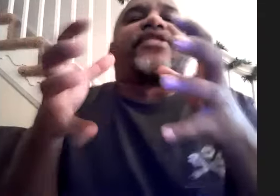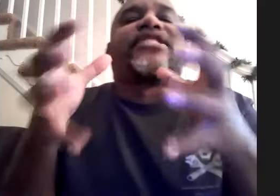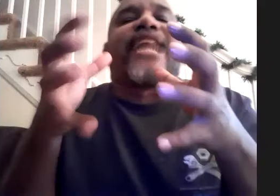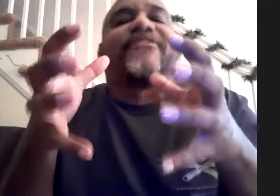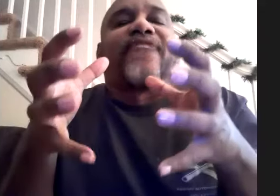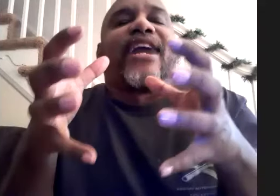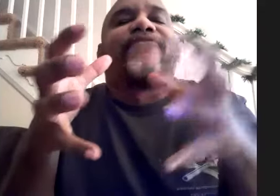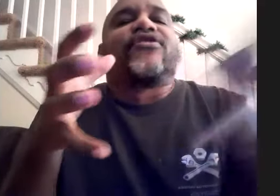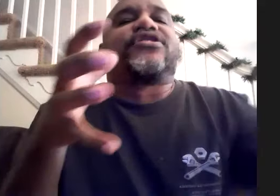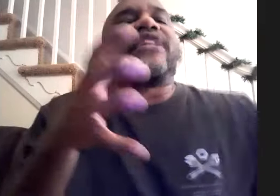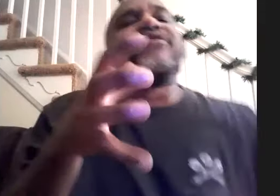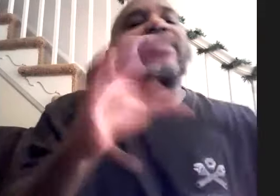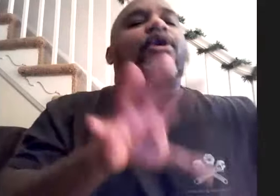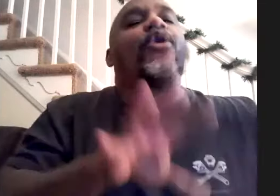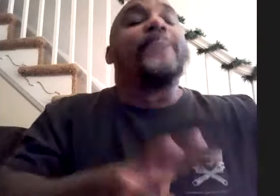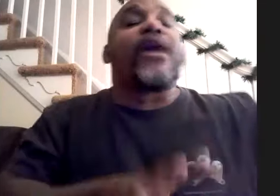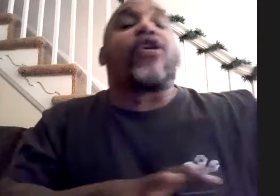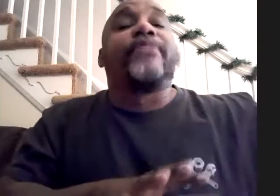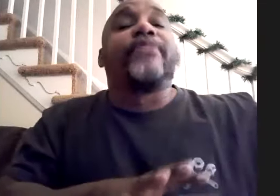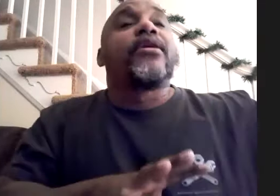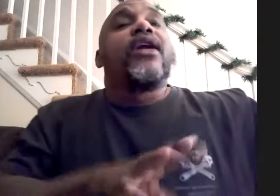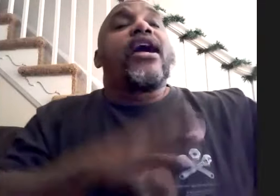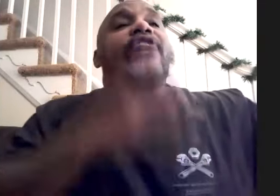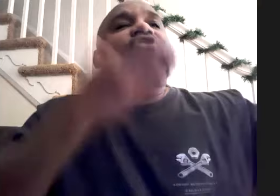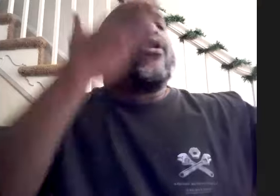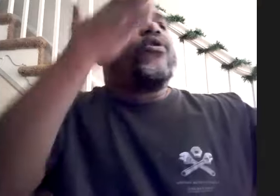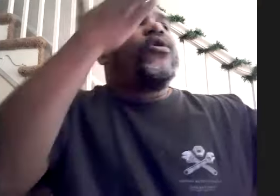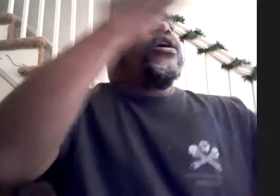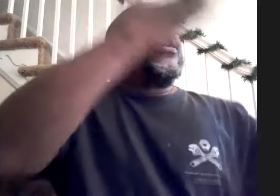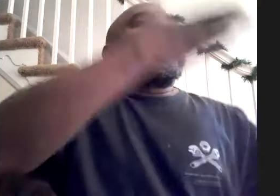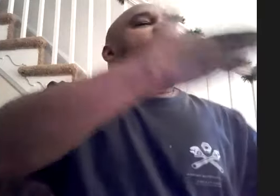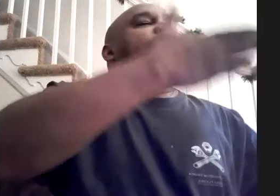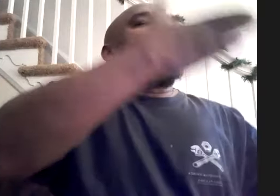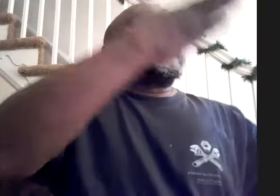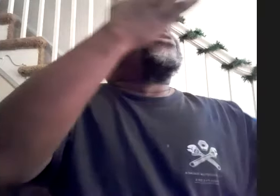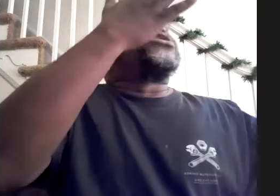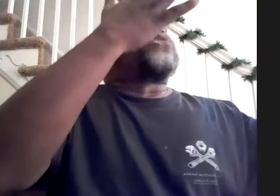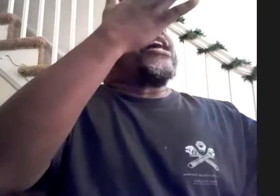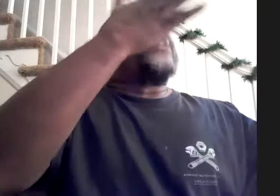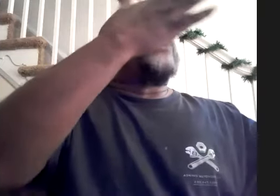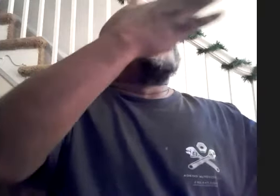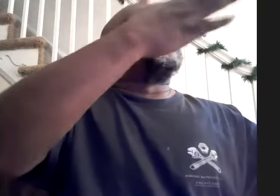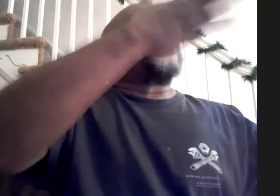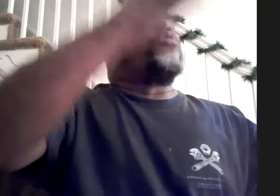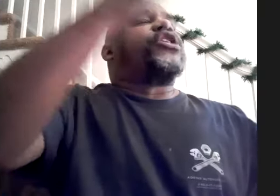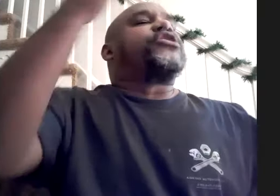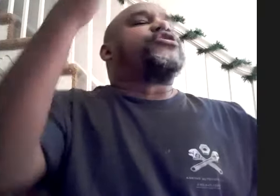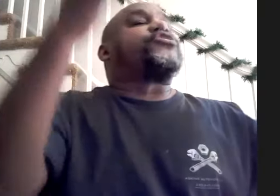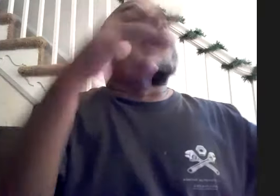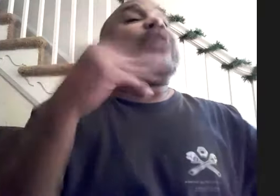to jackson five versus giving them their own merit and so it was just like and then they wanted to from what